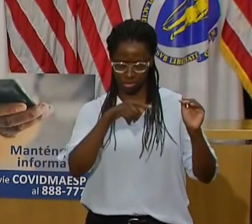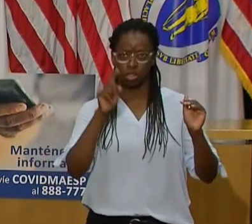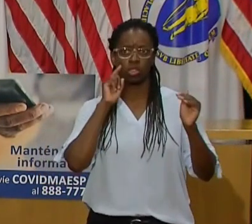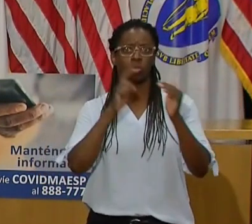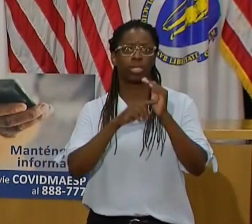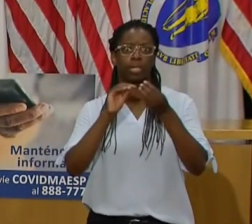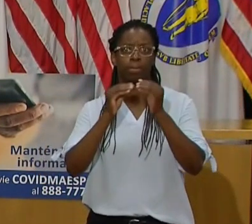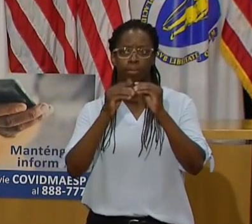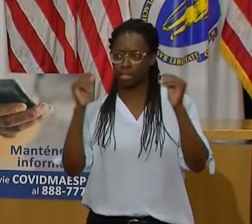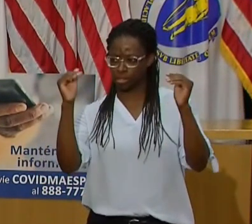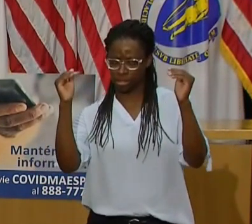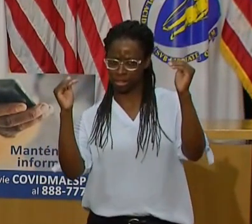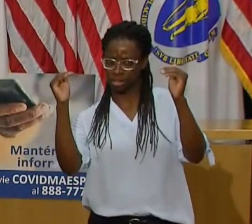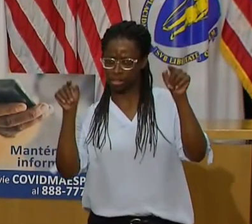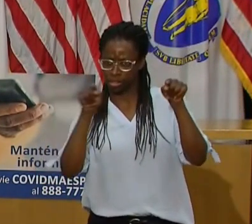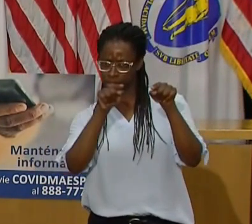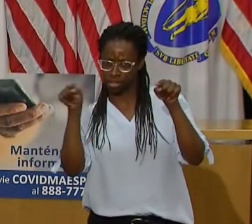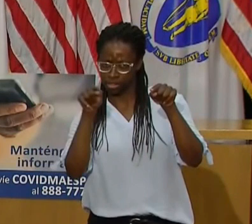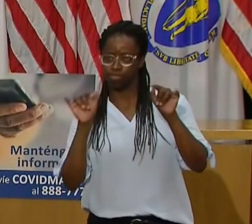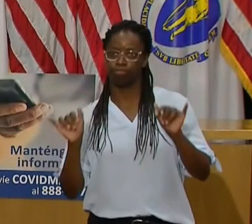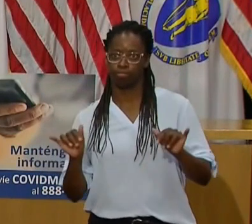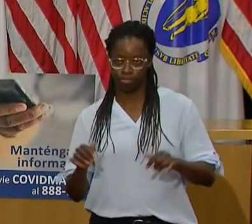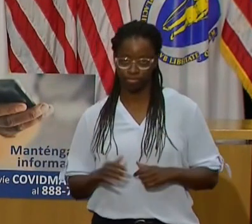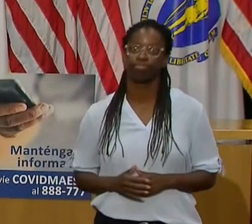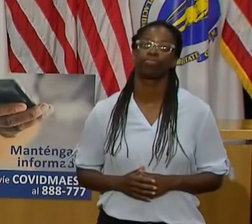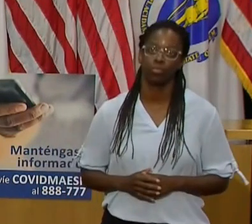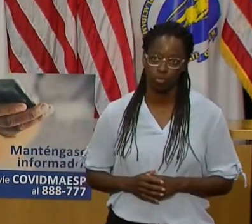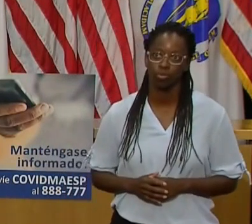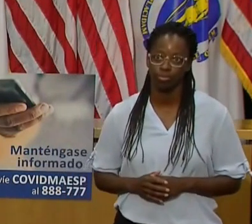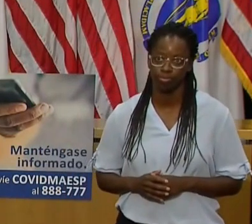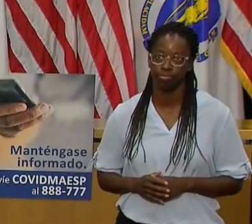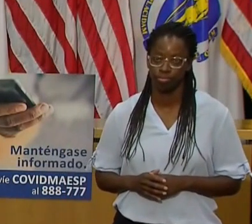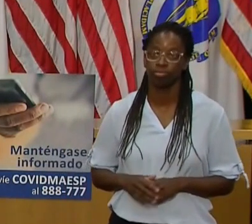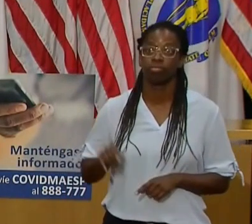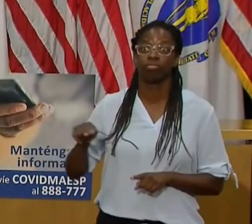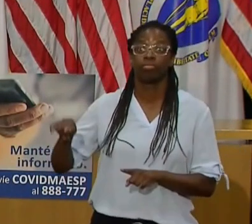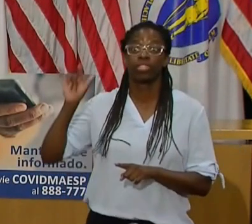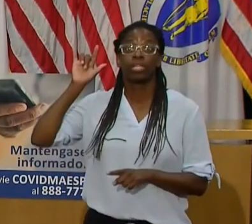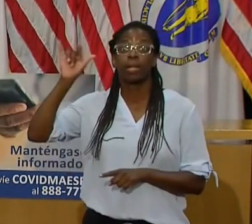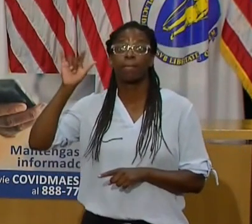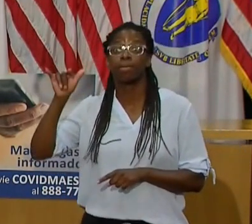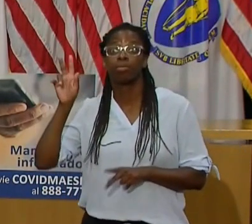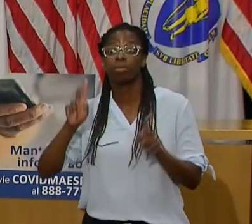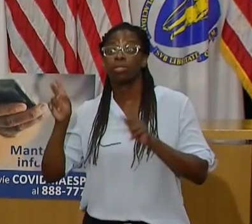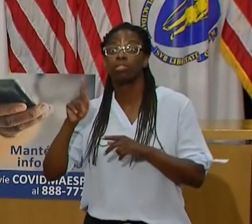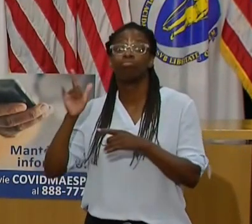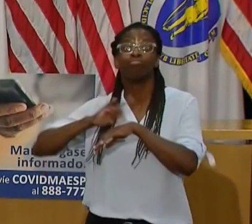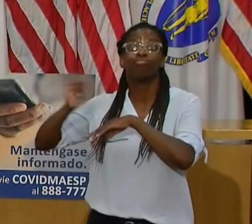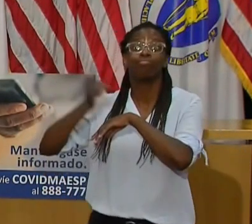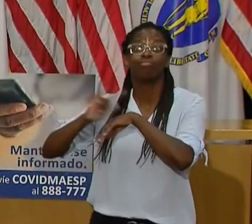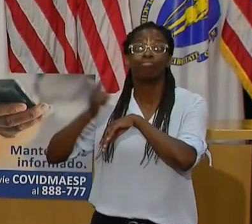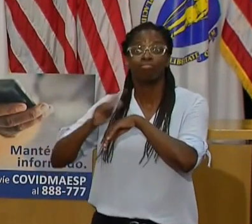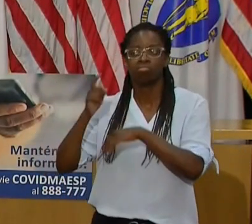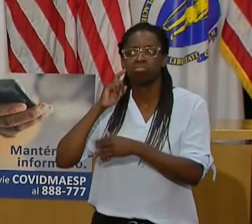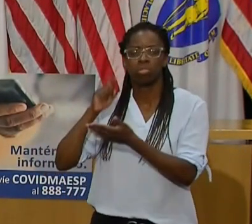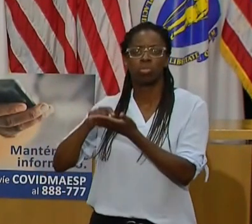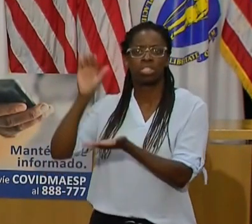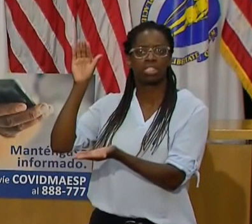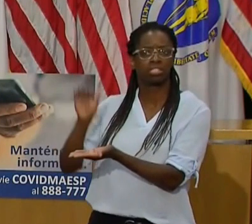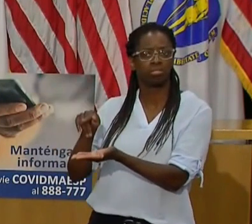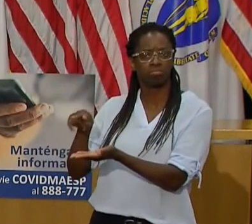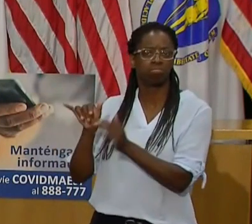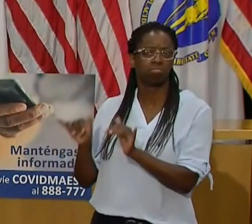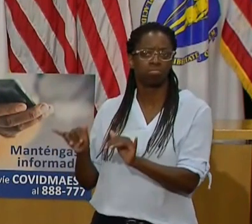the number of passengers passing through TSA checkpoints remains well below last year's levels, but has been rising steadily. The